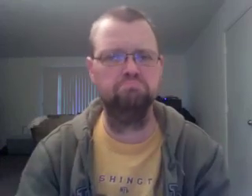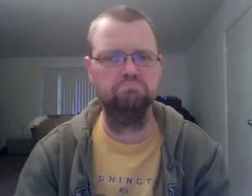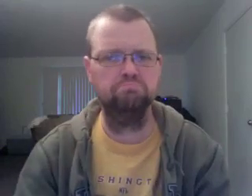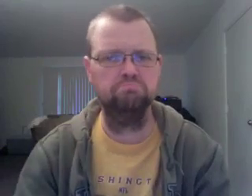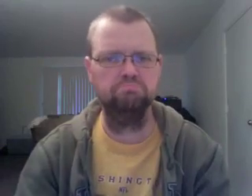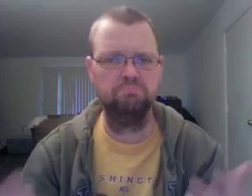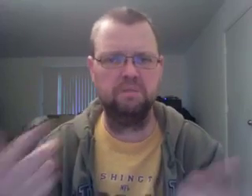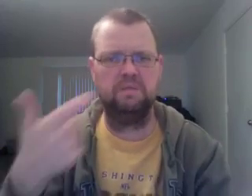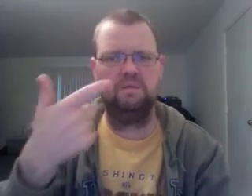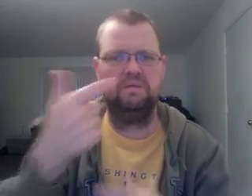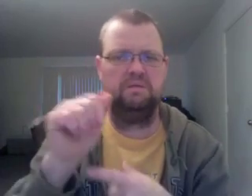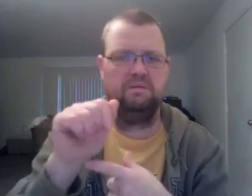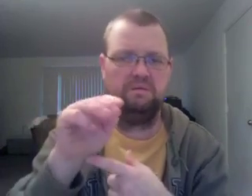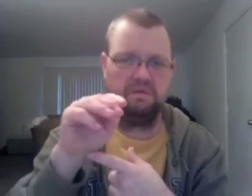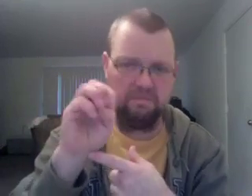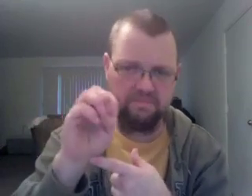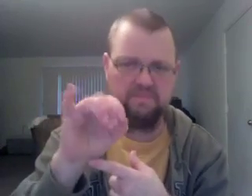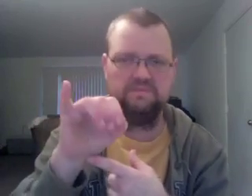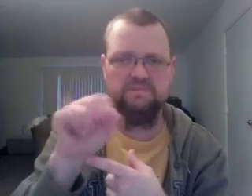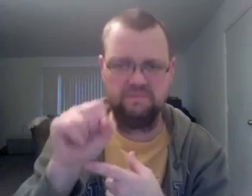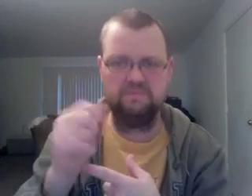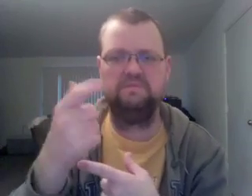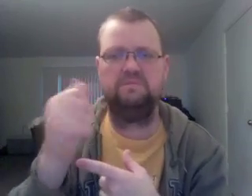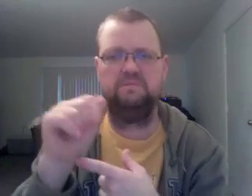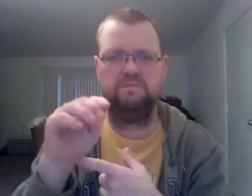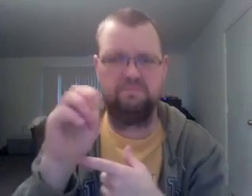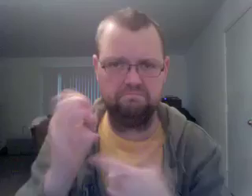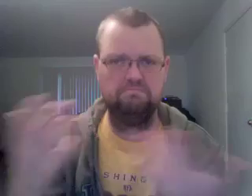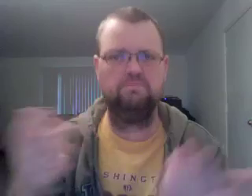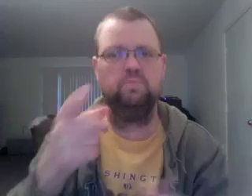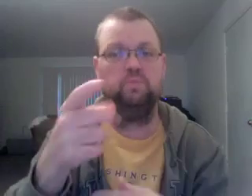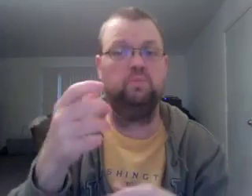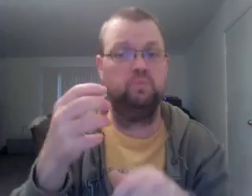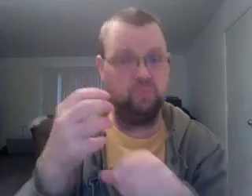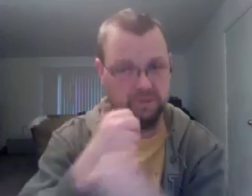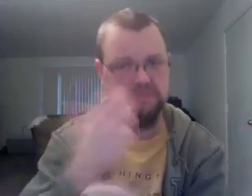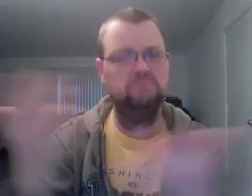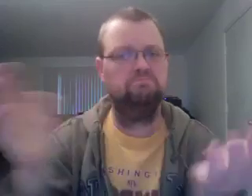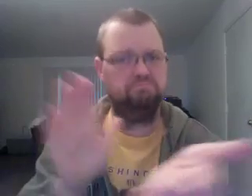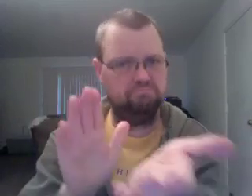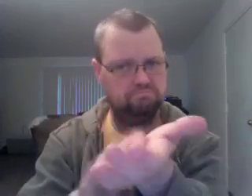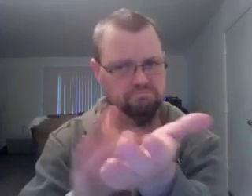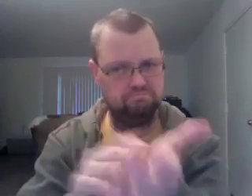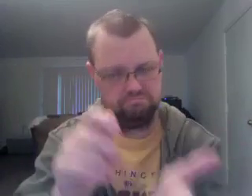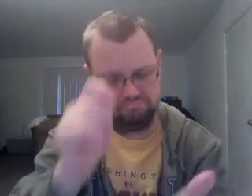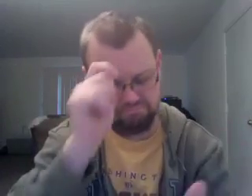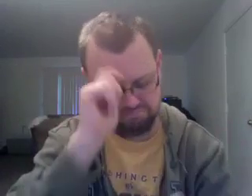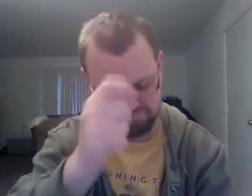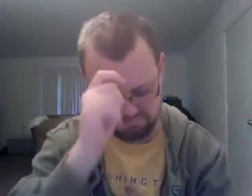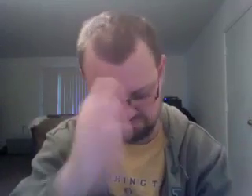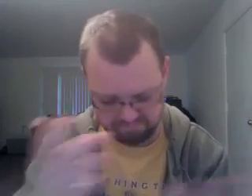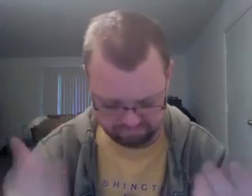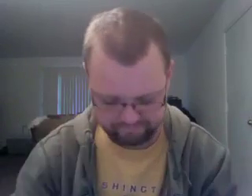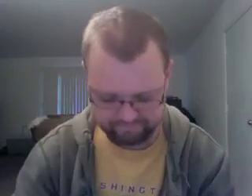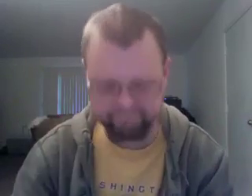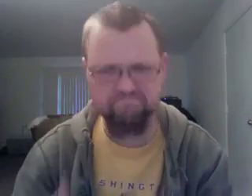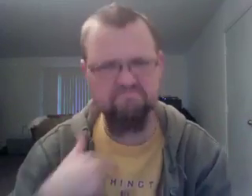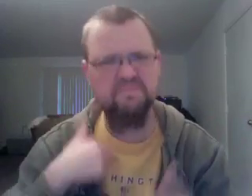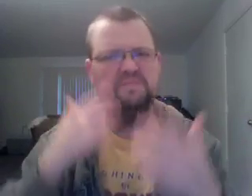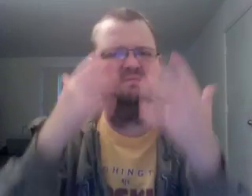turn four. just really an asshole. As as the 18th concern, that's Kyle Busch. Another good run. They missed the chase, of course. They have had